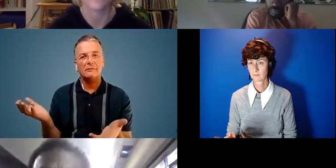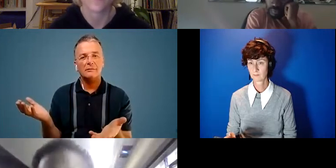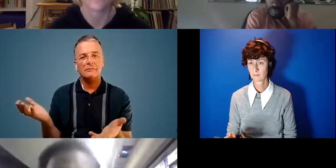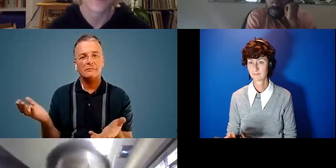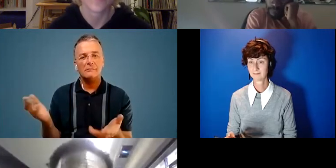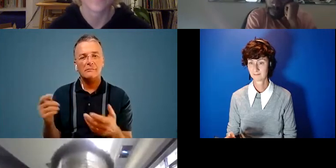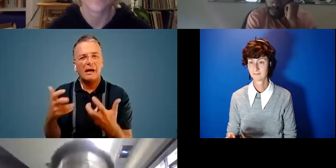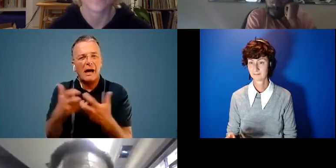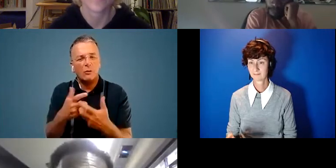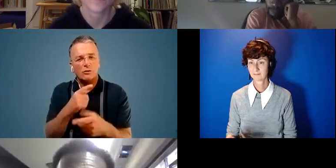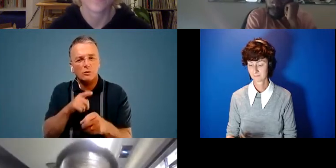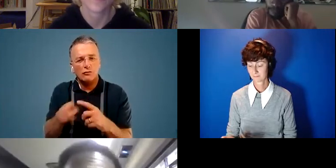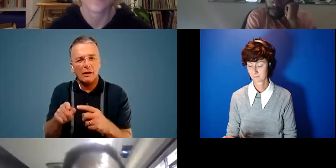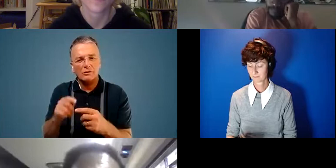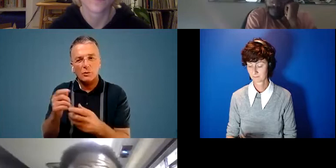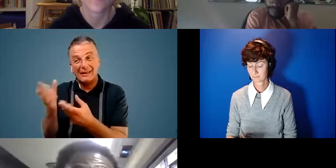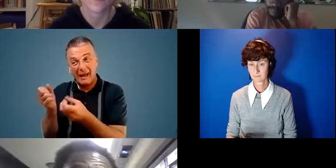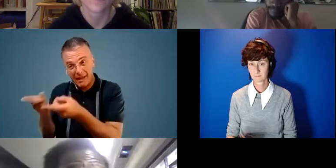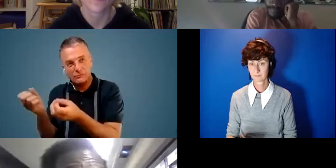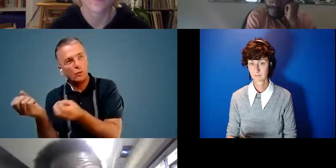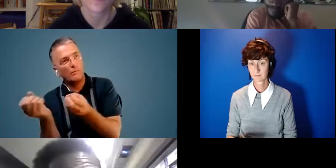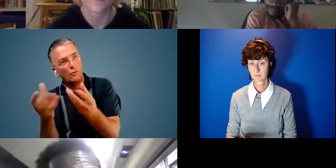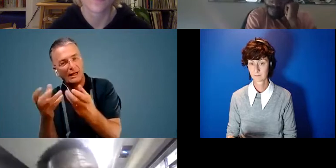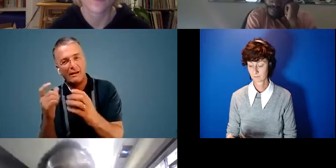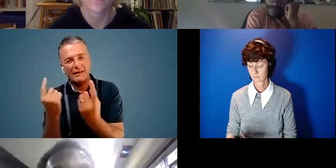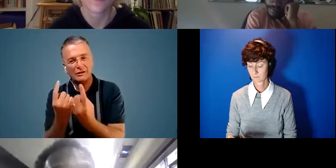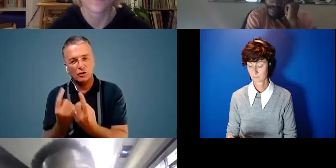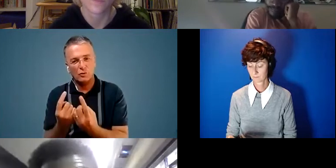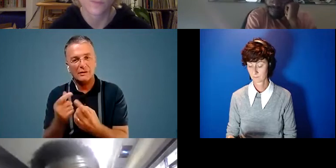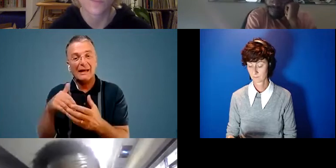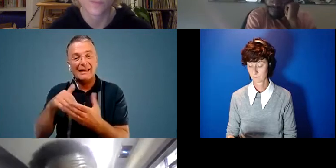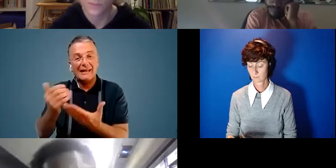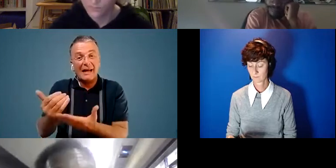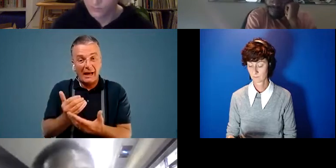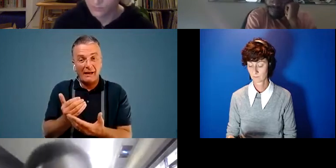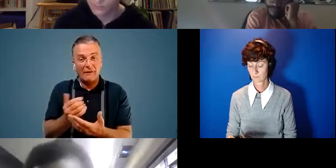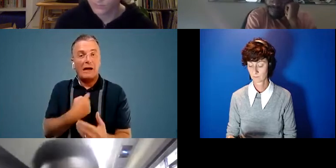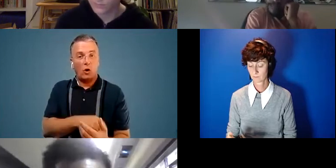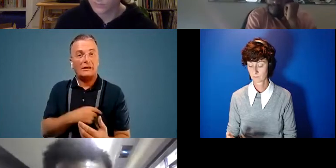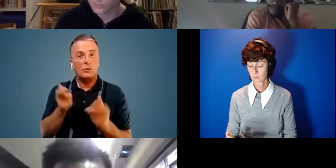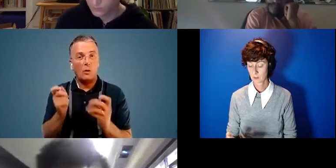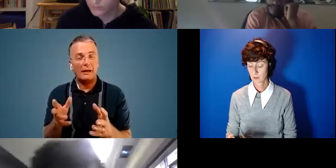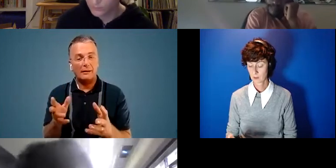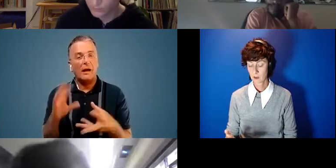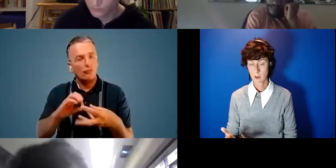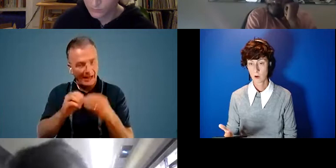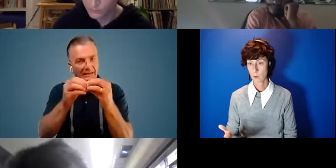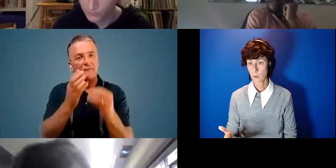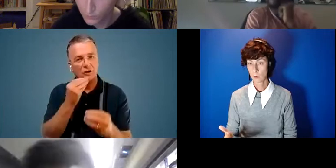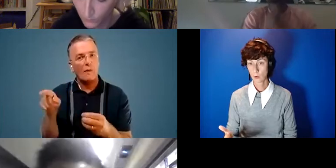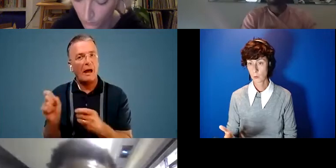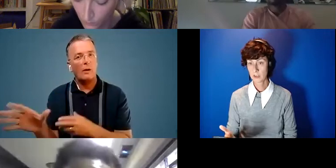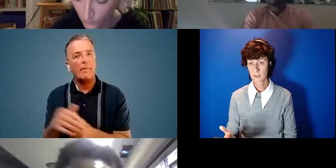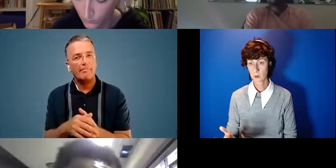And how do you try to get them to communicate those issues in a very safe and honest way? Creativity is used in that way as well.